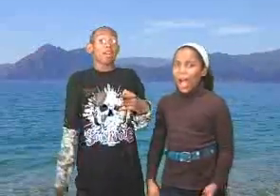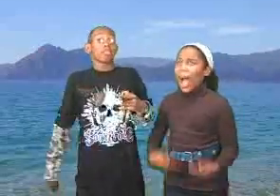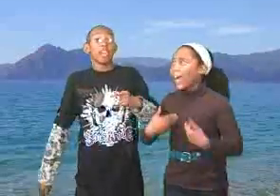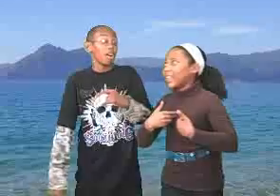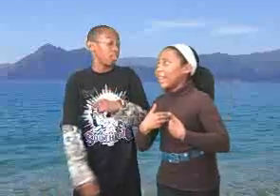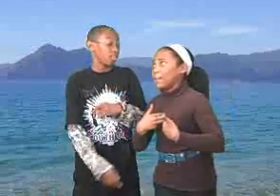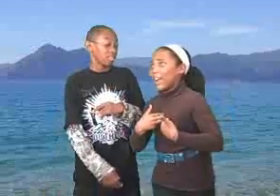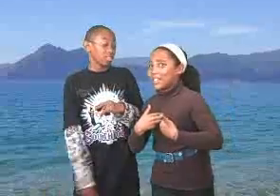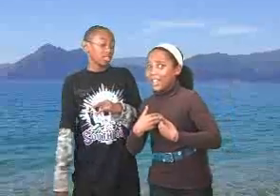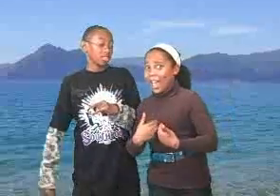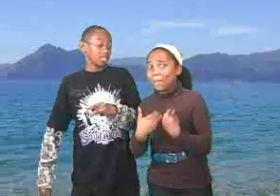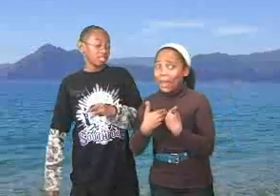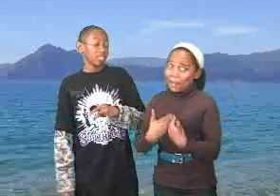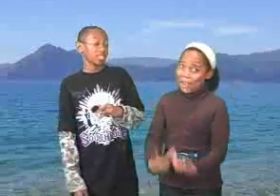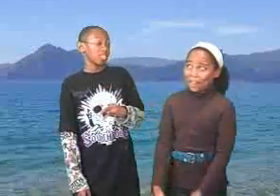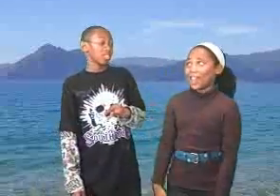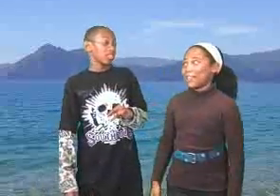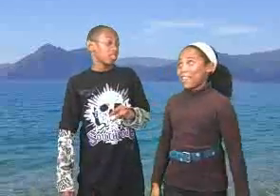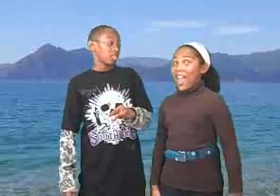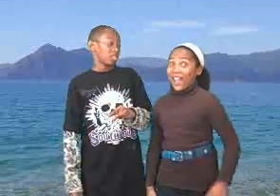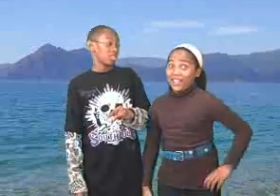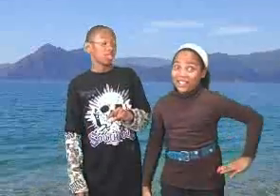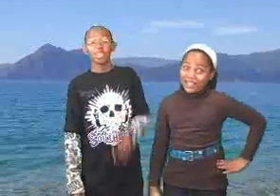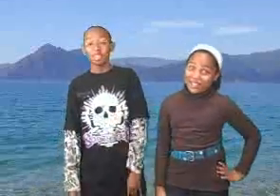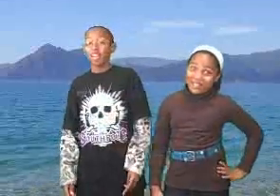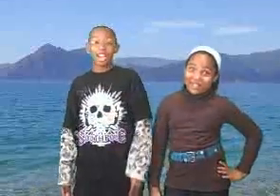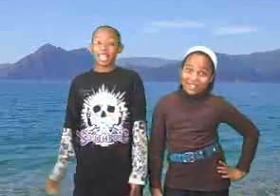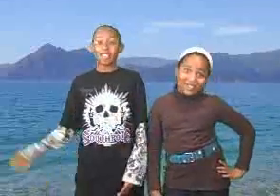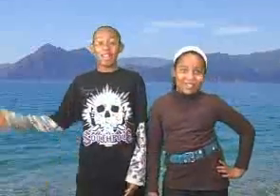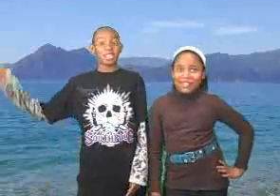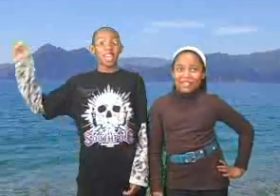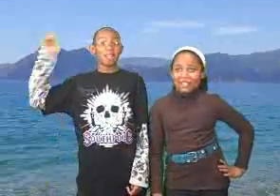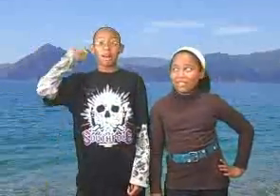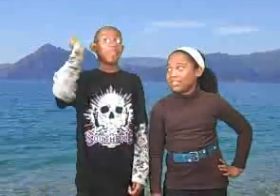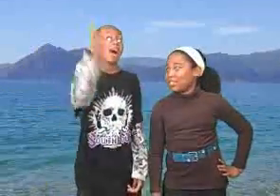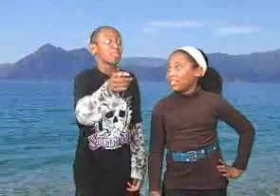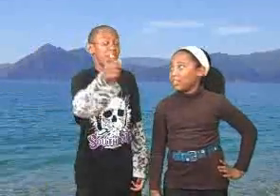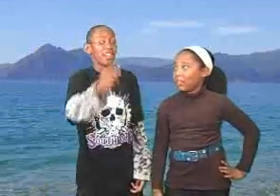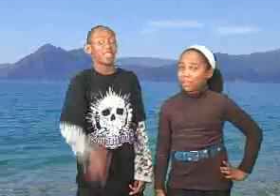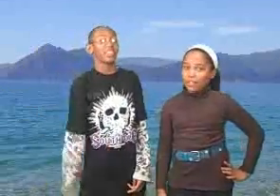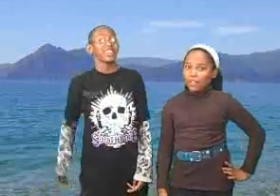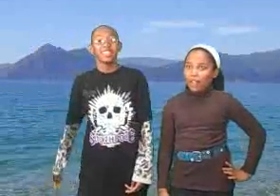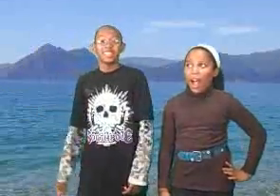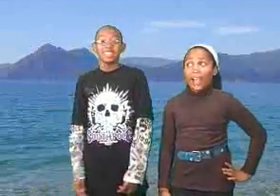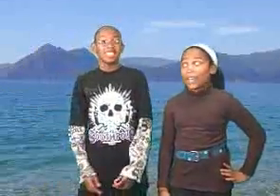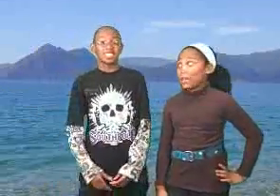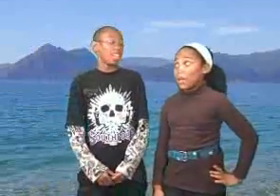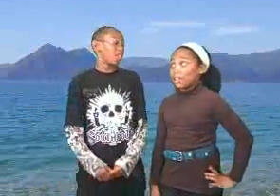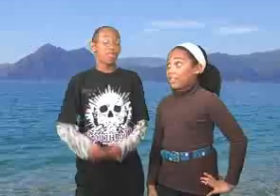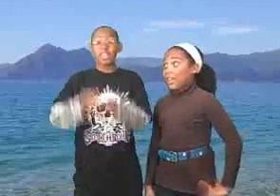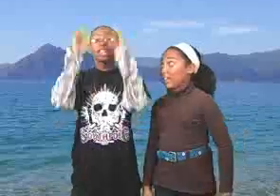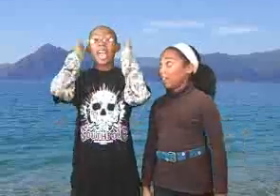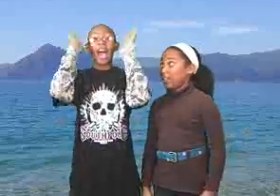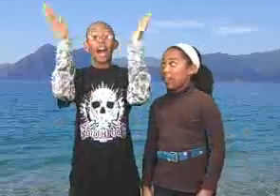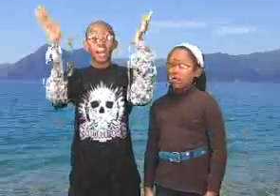mouth? I can't imagine that in my mouth. I know that. I can't imagine that in my mom's mouth. I can't imagine that in Out.